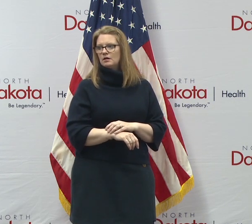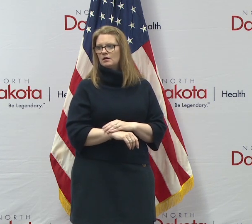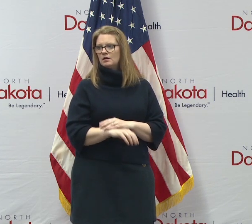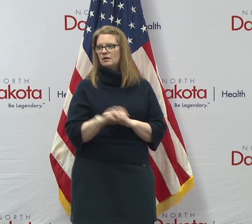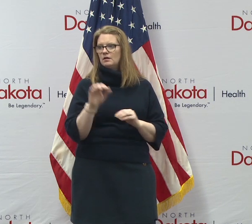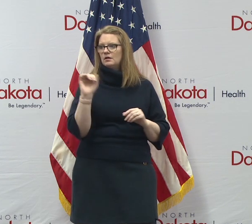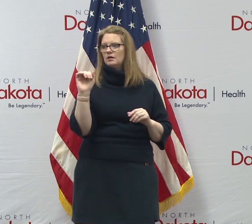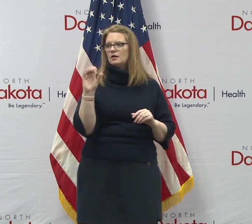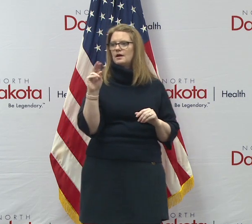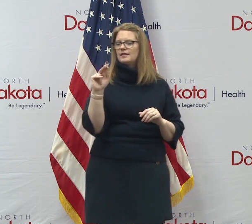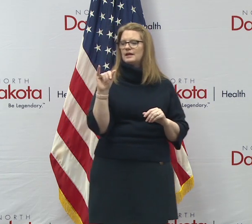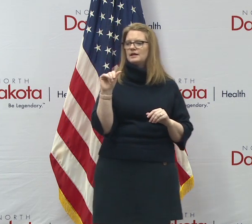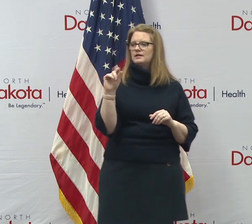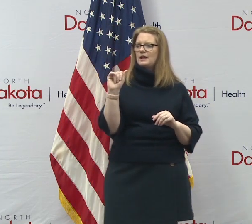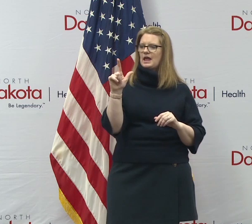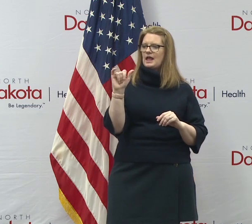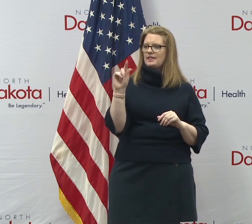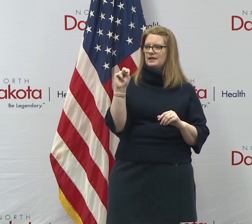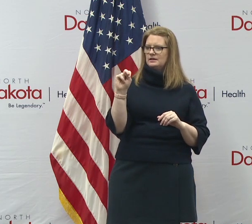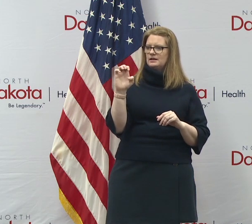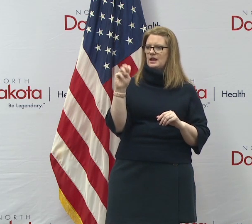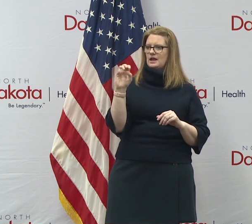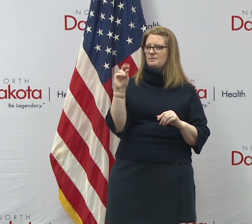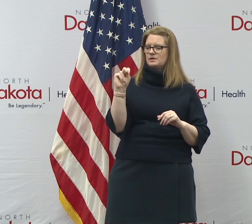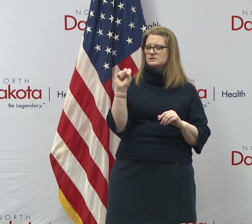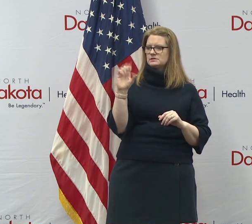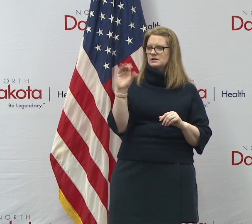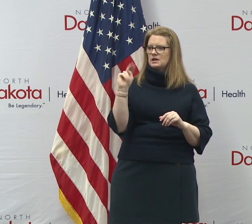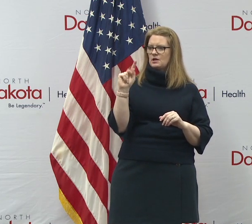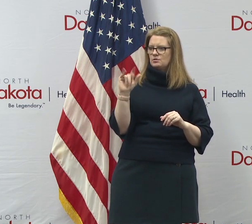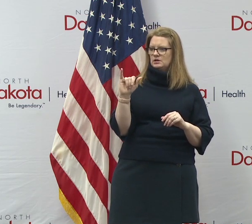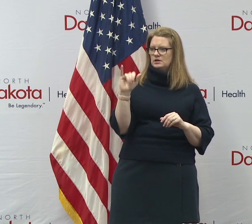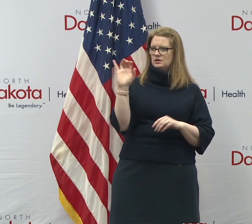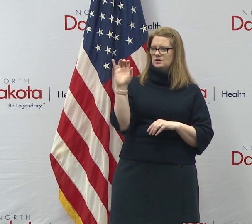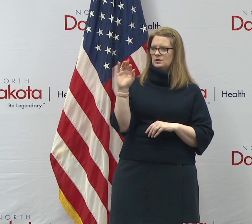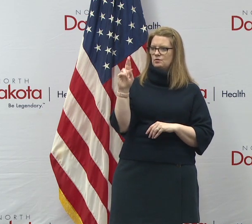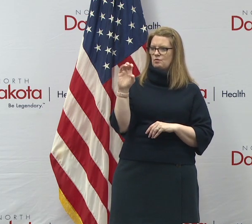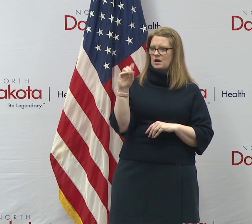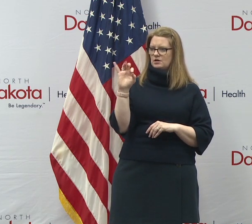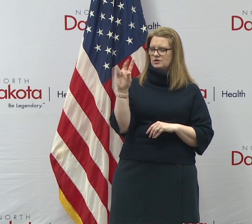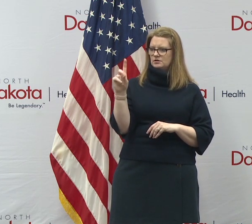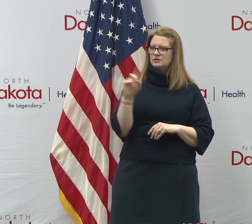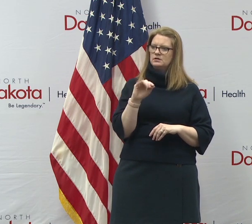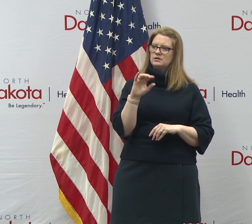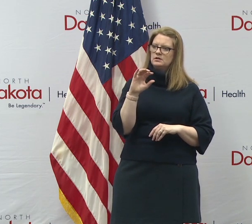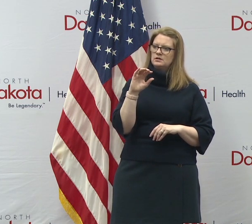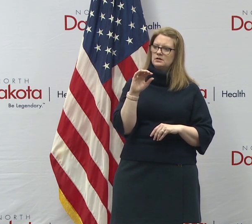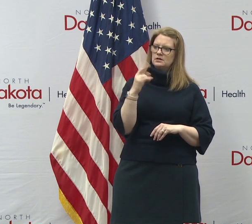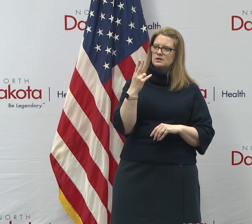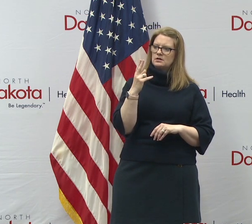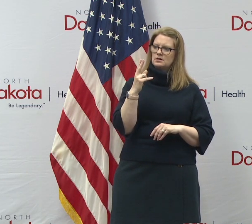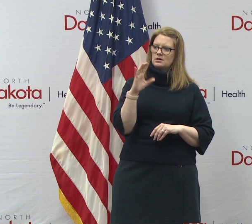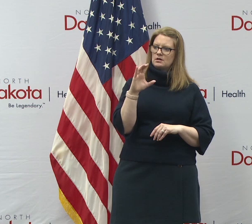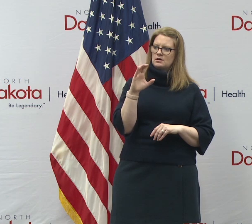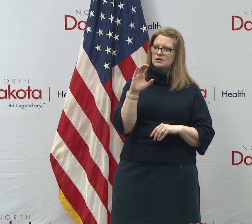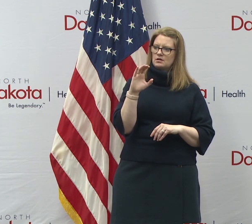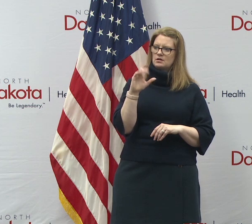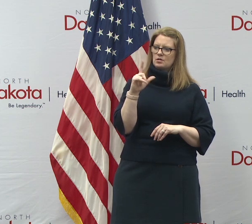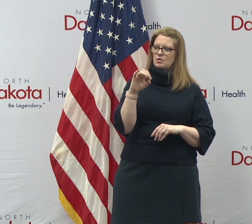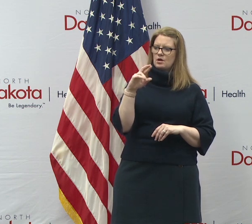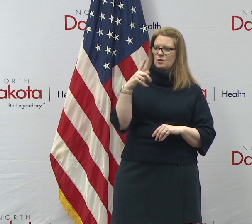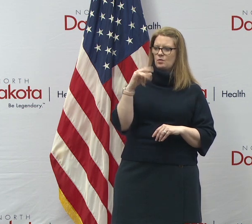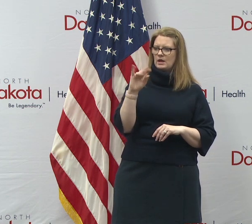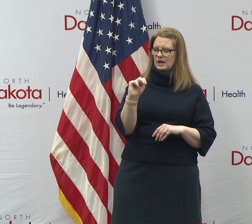Question online. Alan Burke with the Emmons County record. Has chloroquine or hydroxychloroquine been used in North Dakota